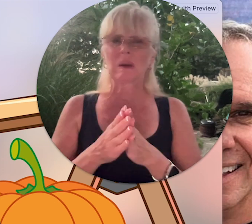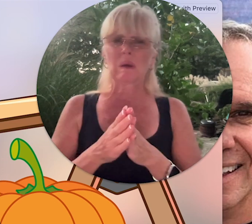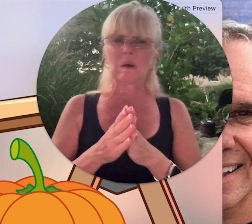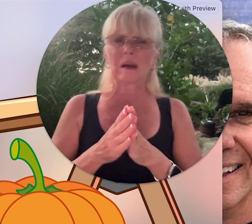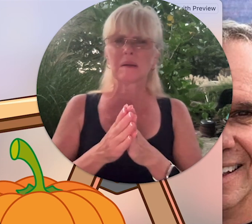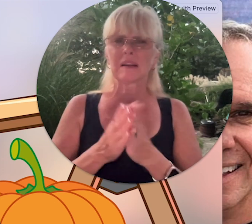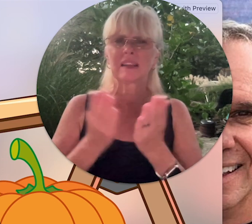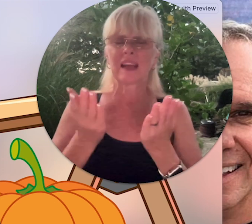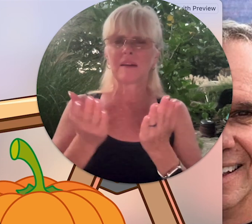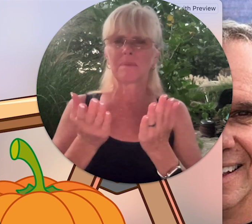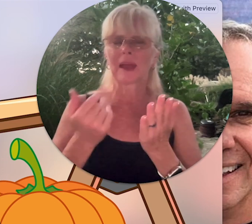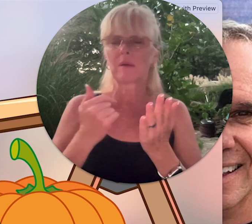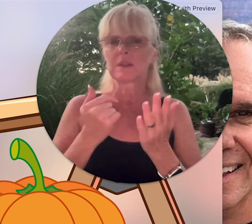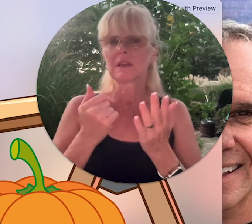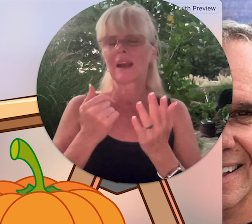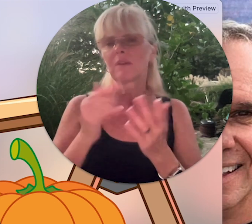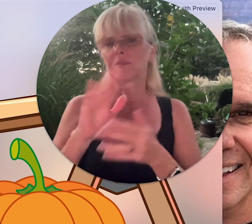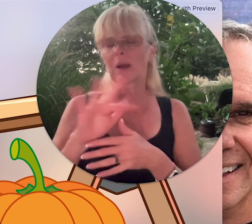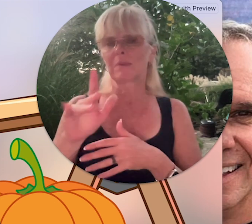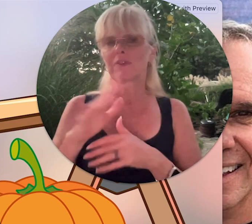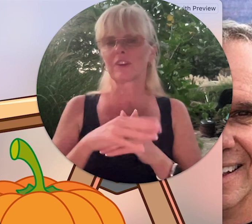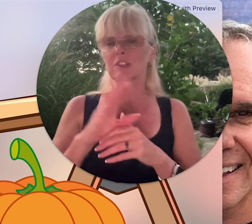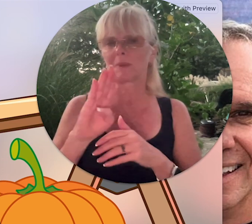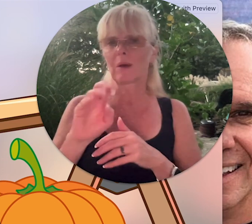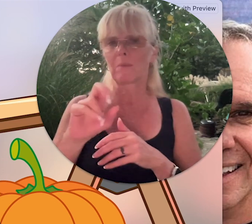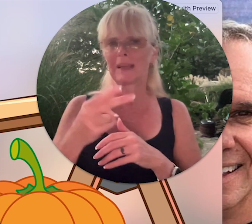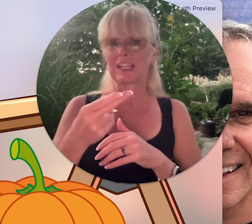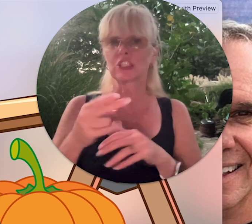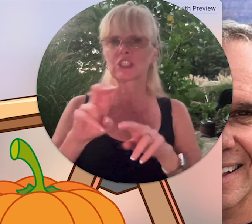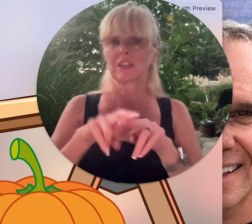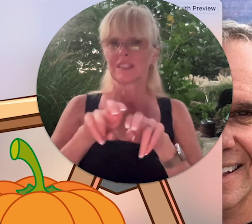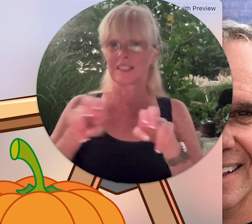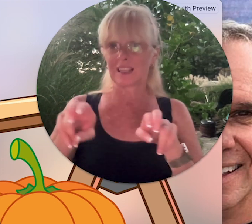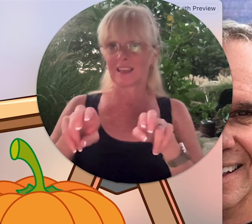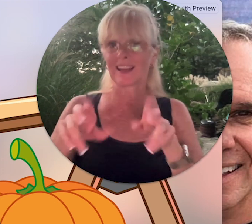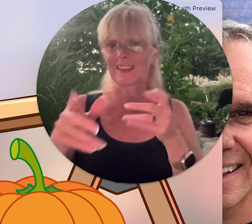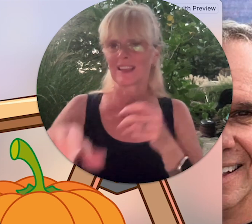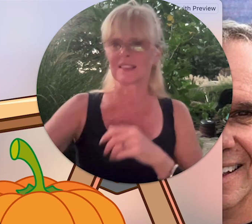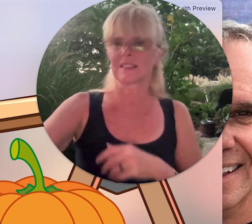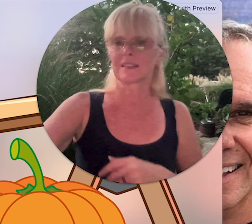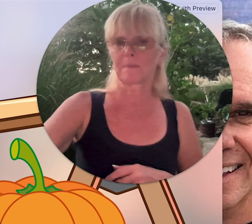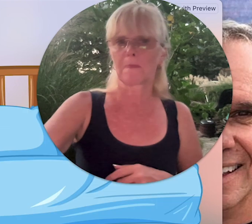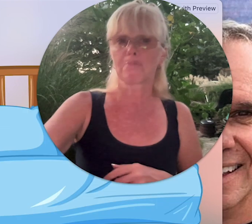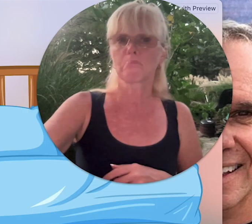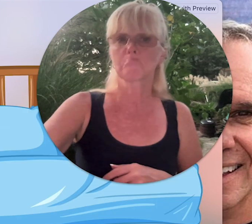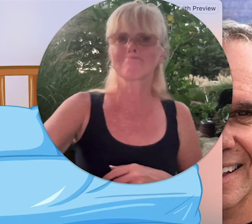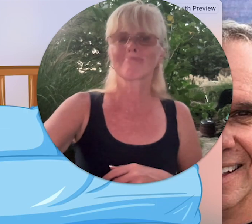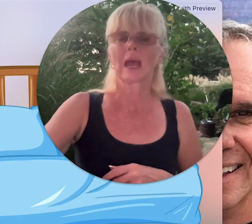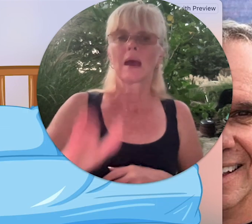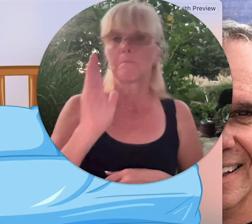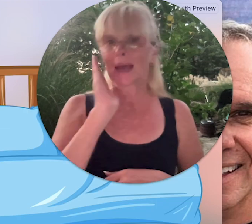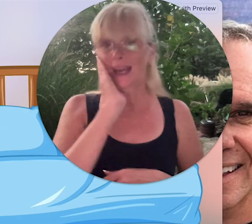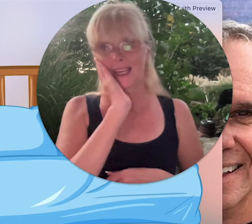yeah that one I would probably fingerspell bench sit like this bed